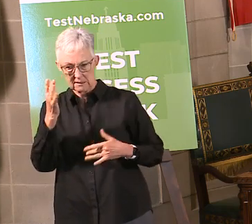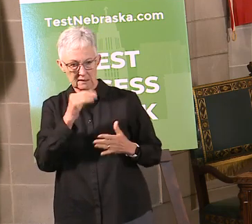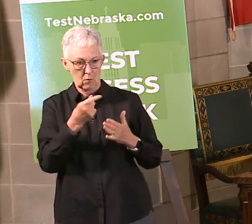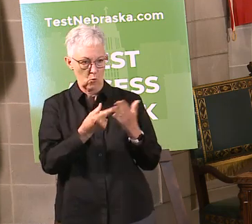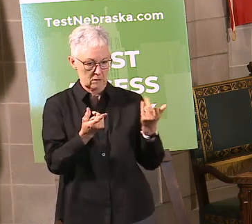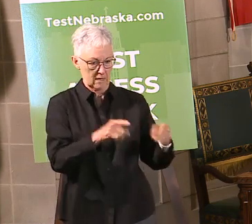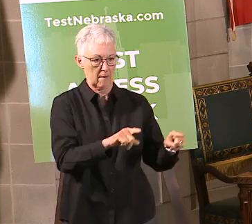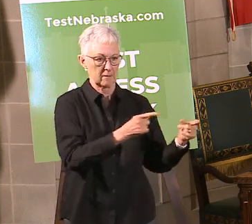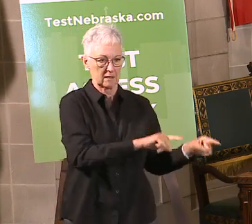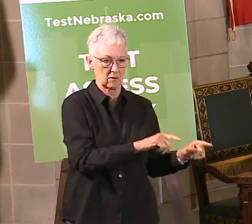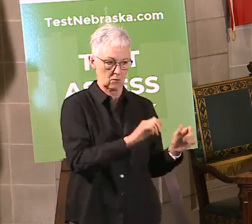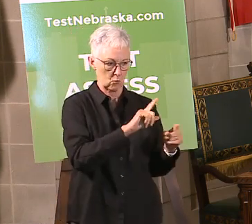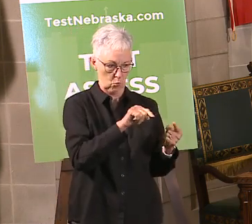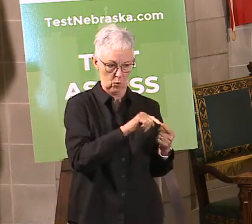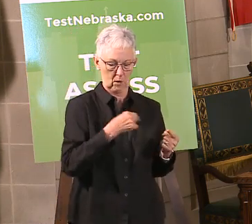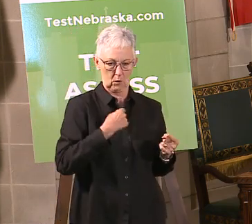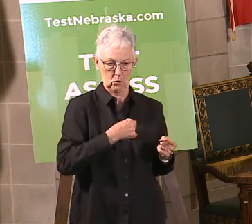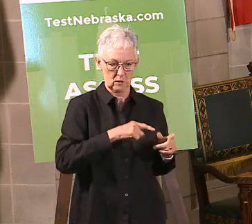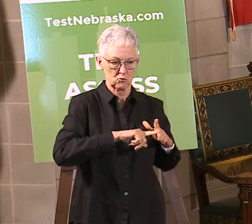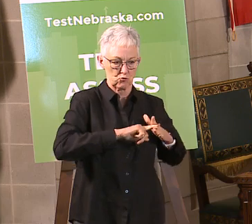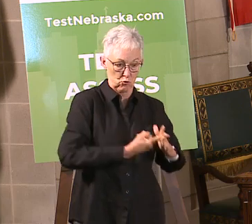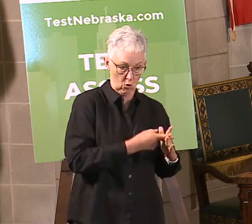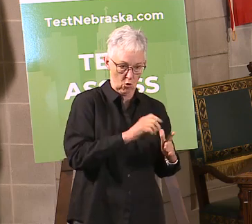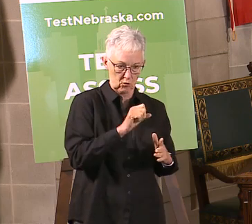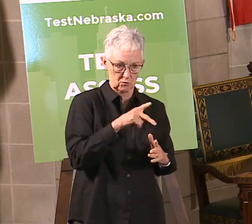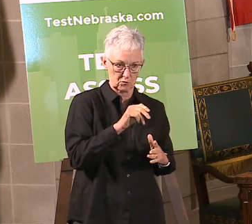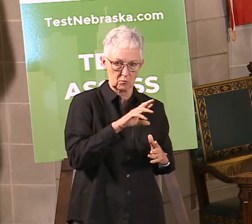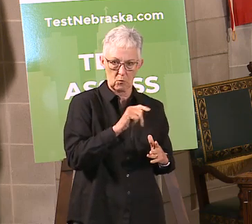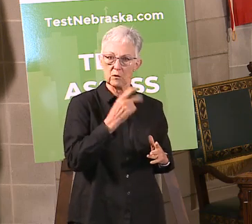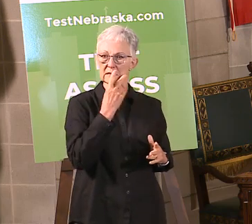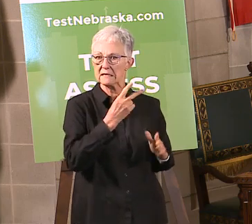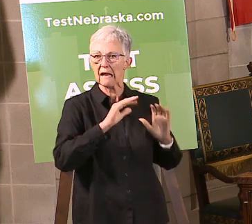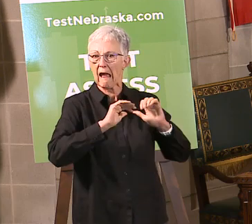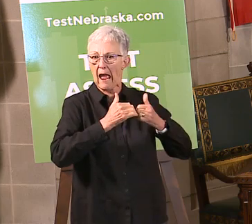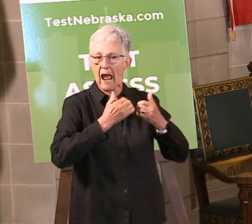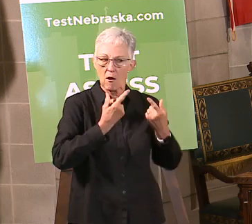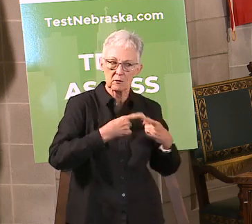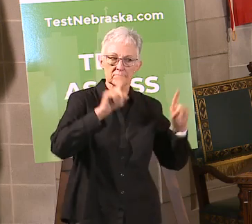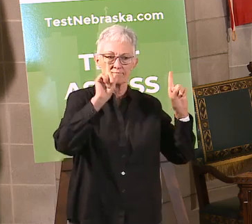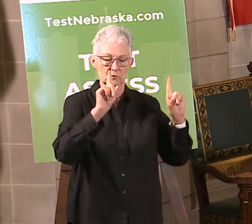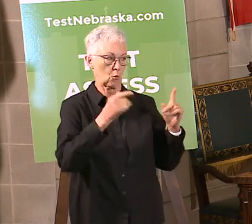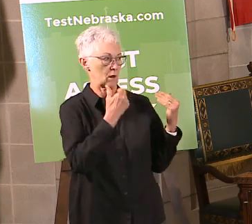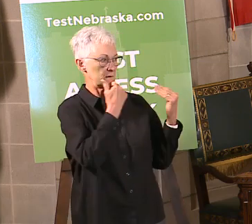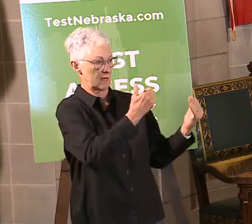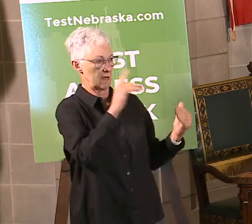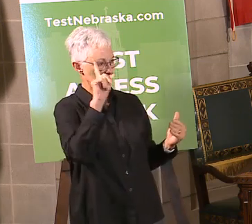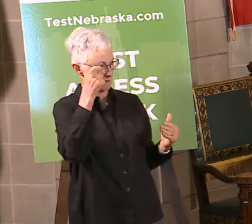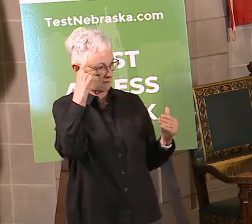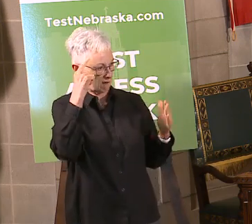provide some guidance and direction so we can learn from that and move forward together. So thank you.